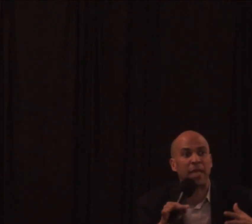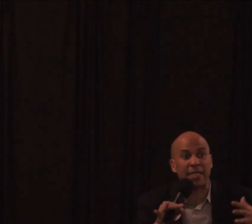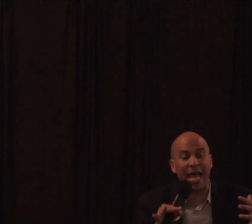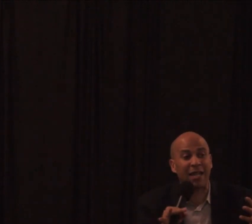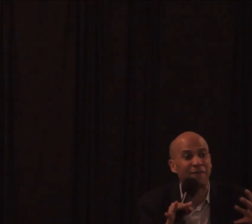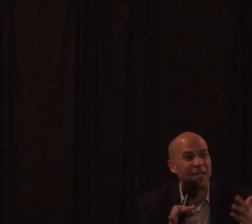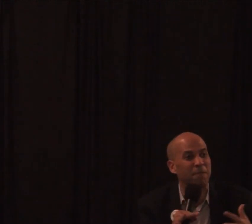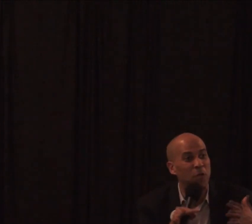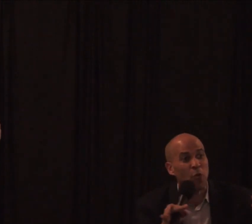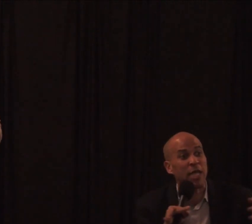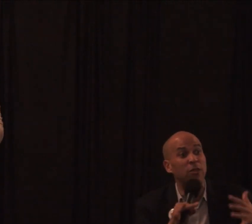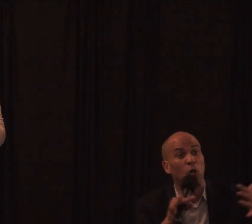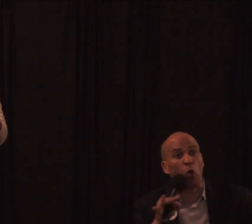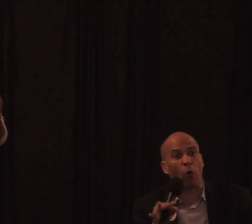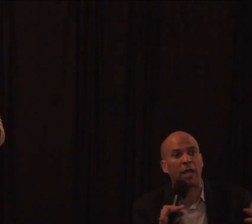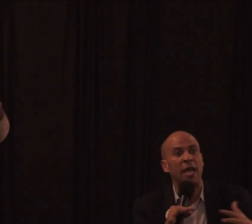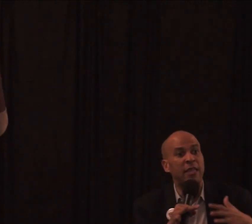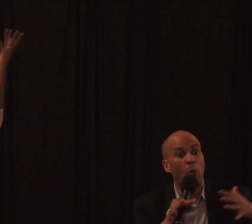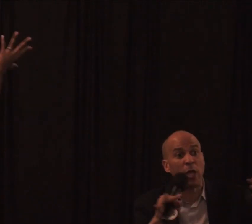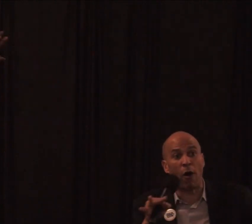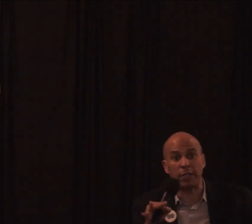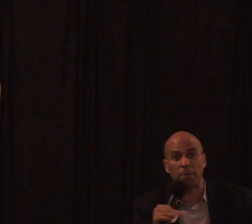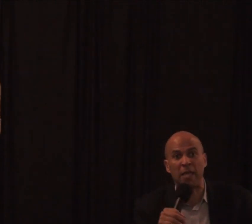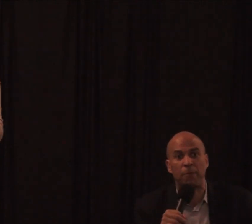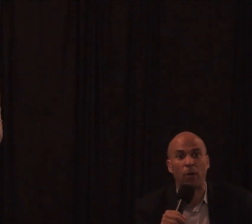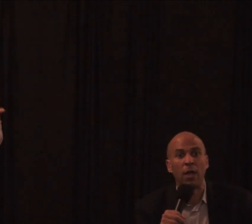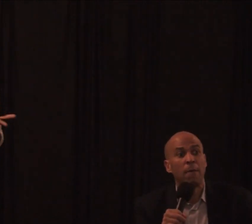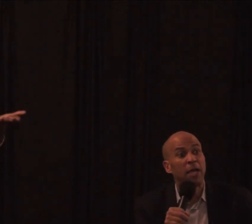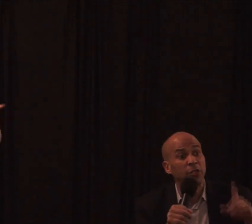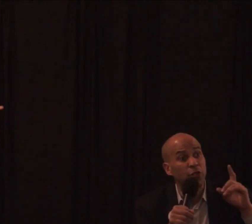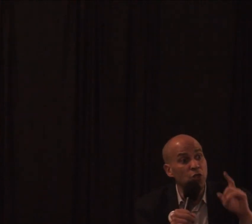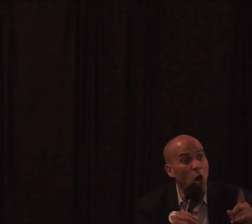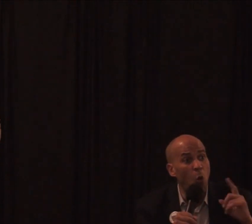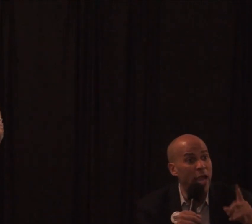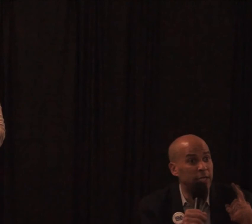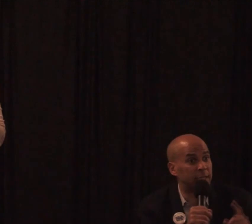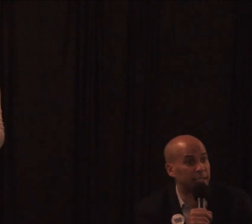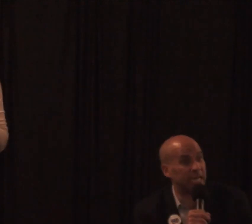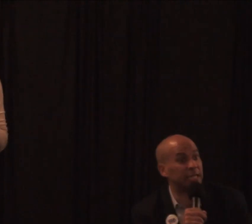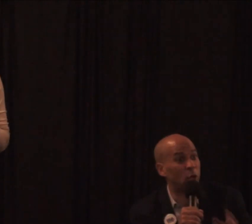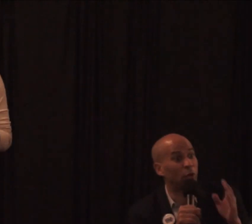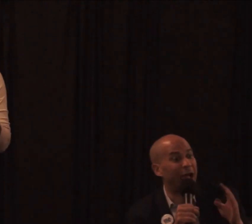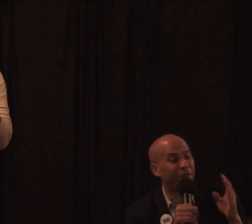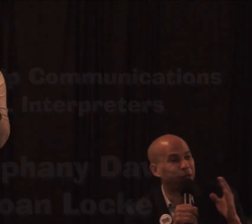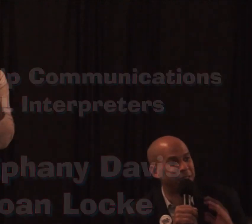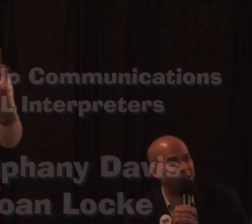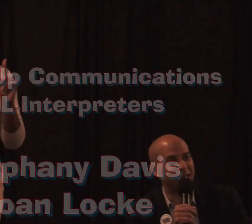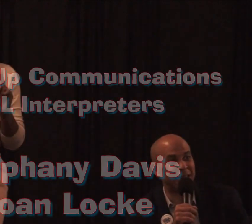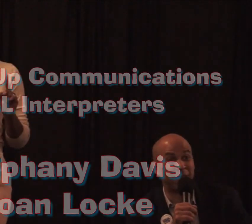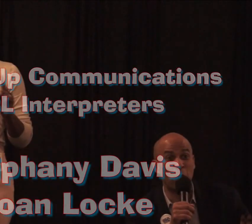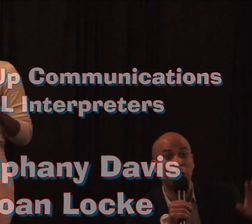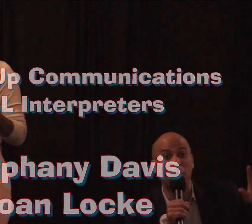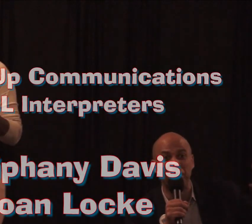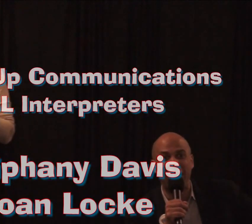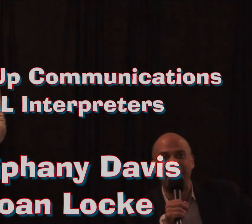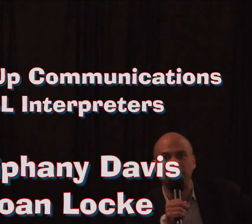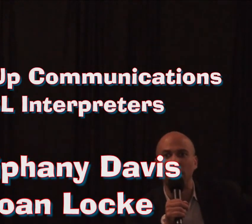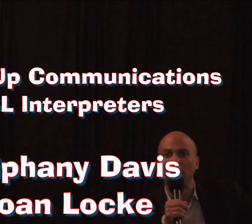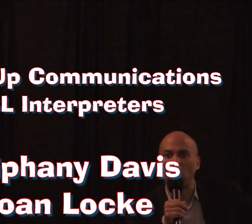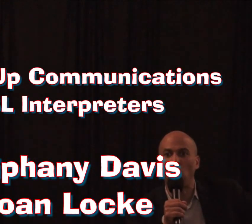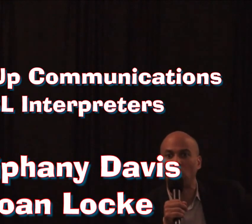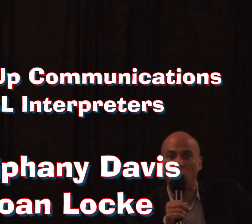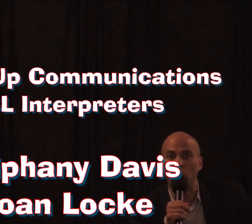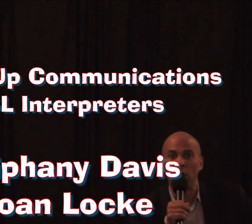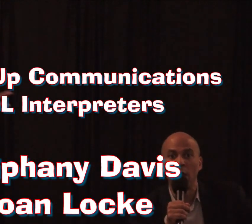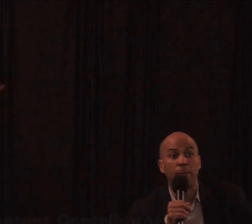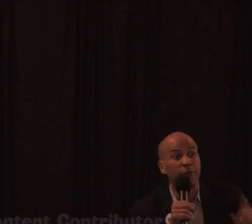Americans begin to elevate the beauty and the glory that we are as a people. Because there's no way to succeed, as the old African saying says, if you want to go fast,